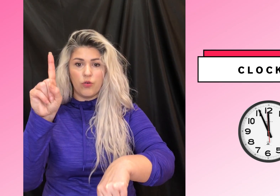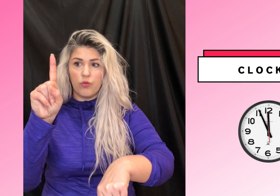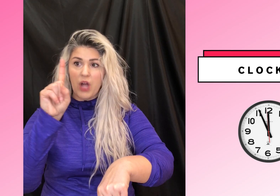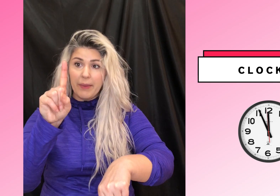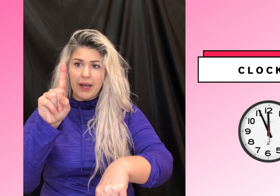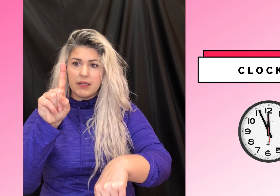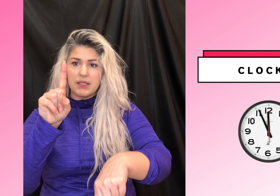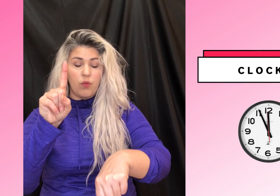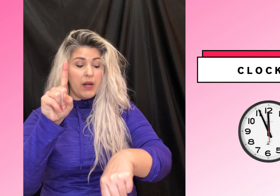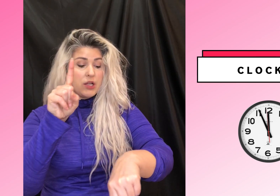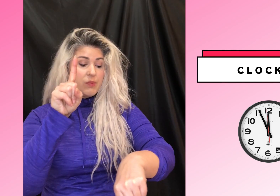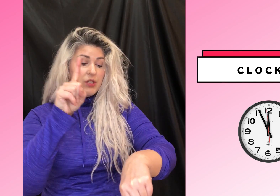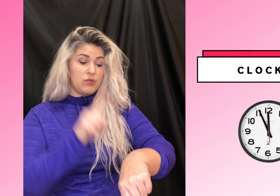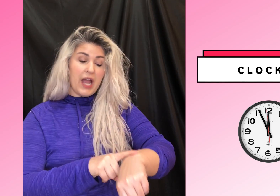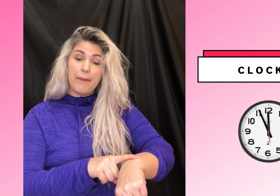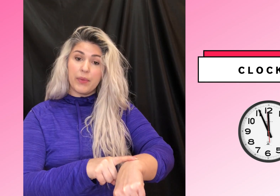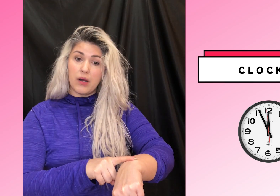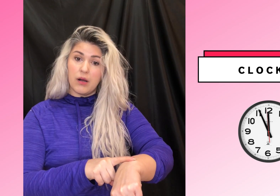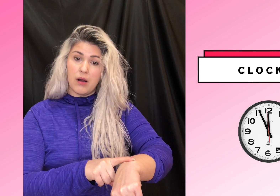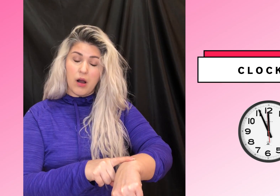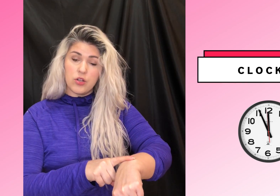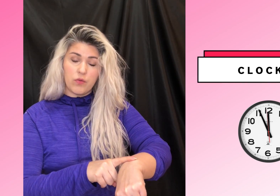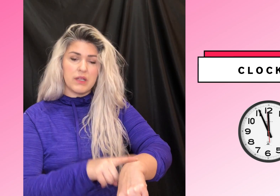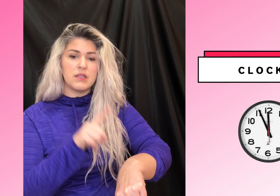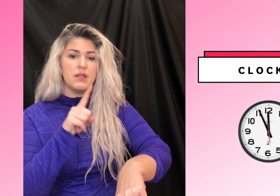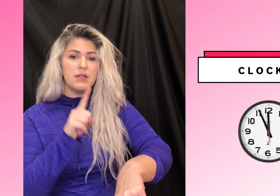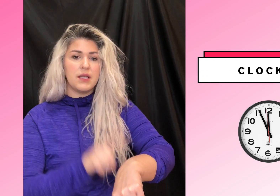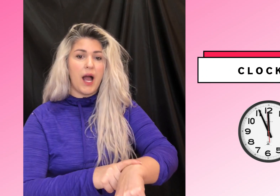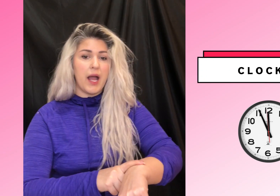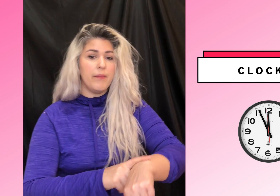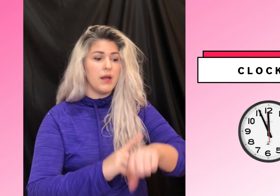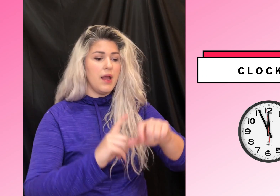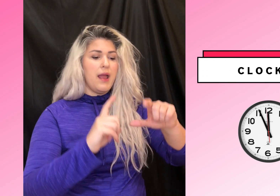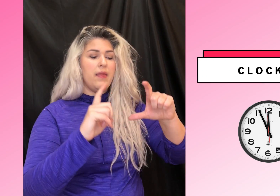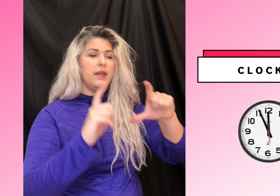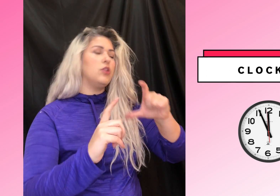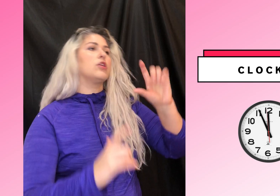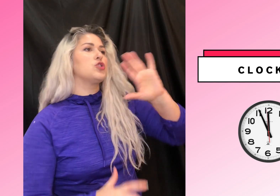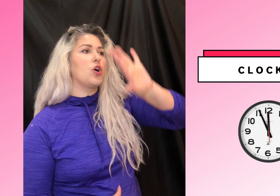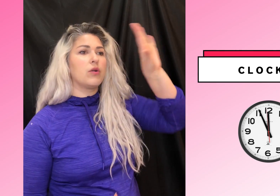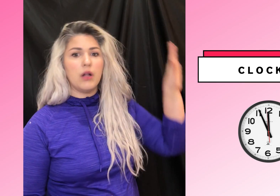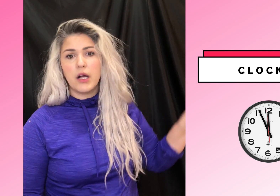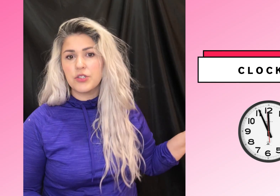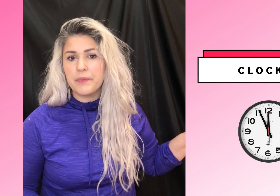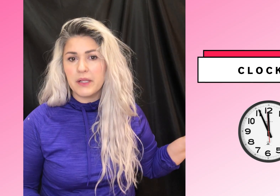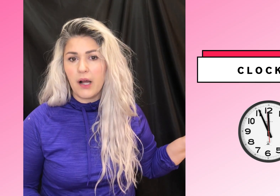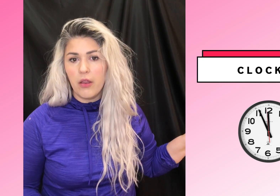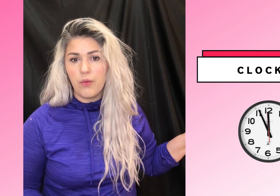dominant hand is in the one hand shape and you tap on your wrist time. then you're going to show clocks are typically on the